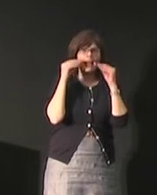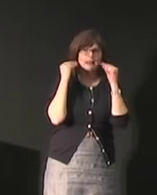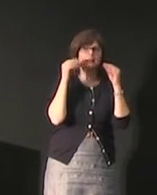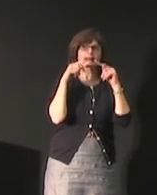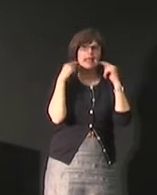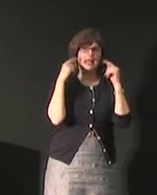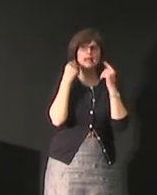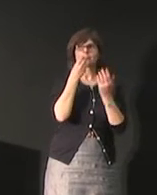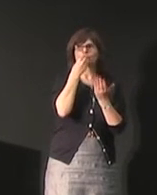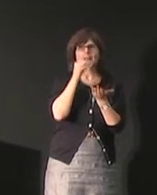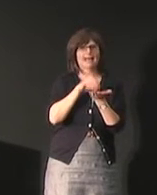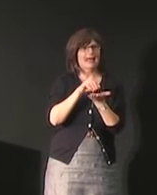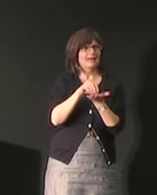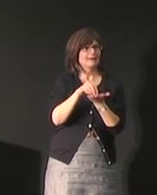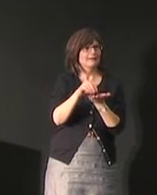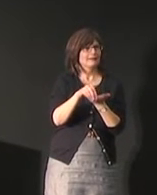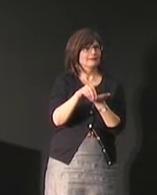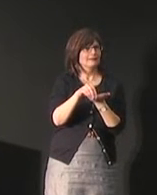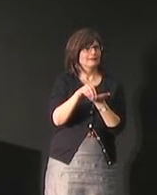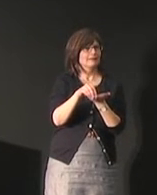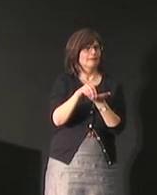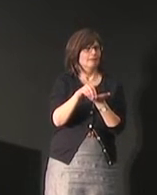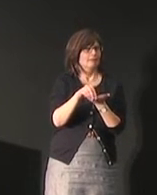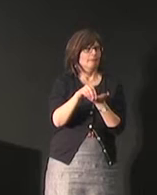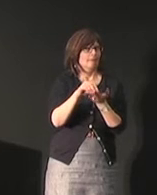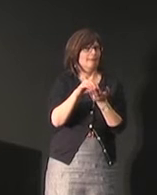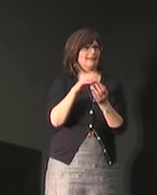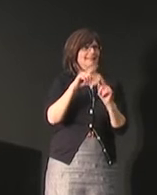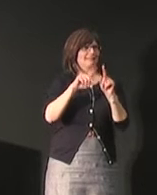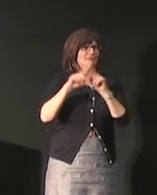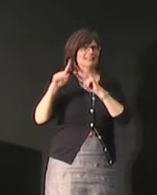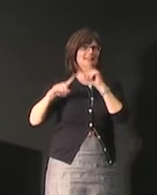they have as I said before several different signs for cat